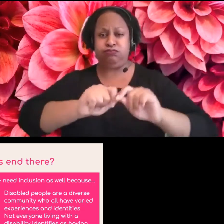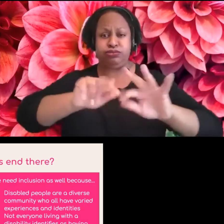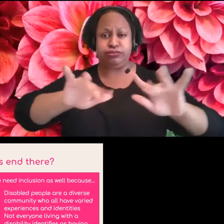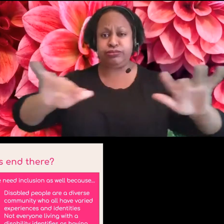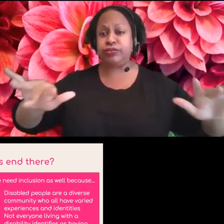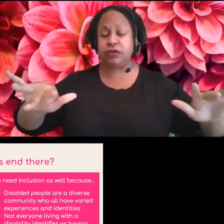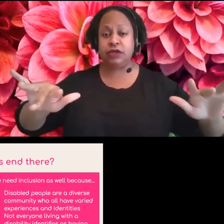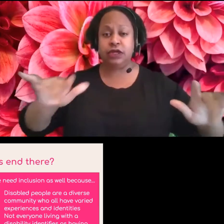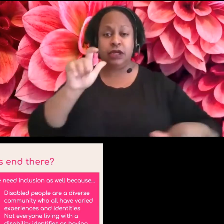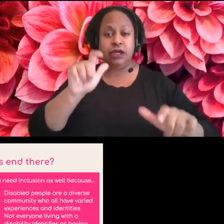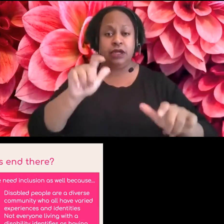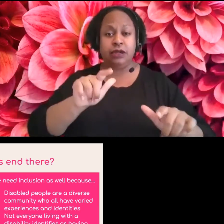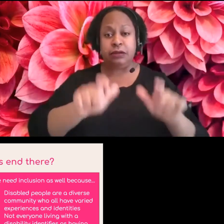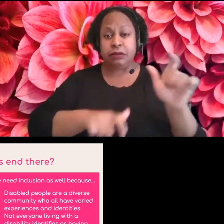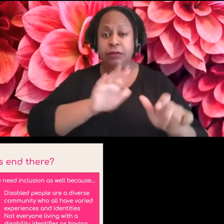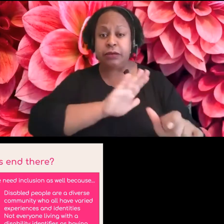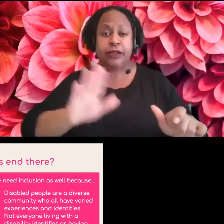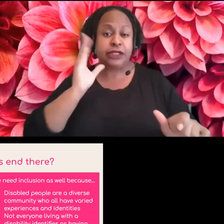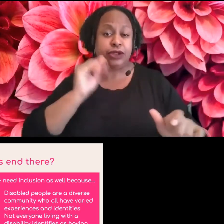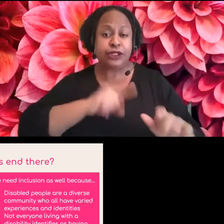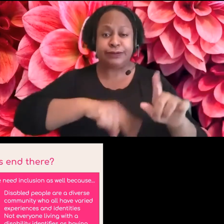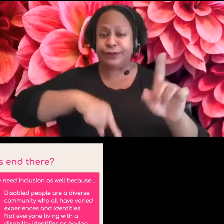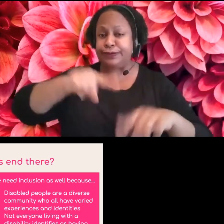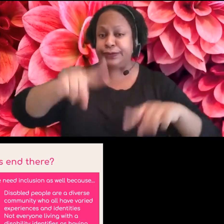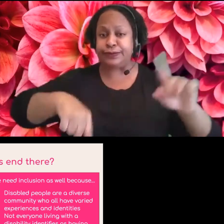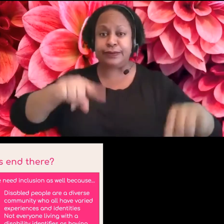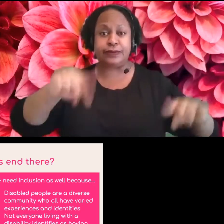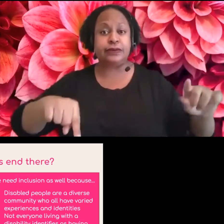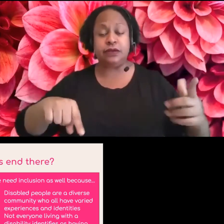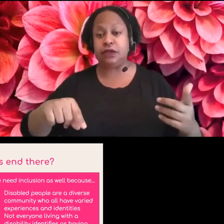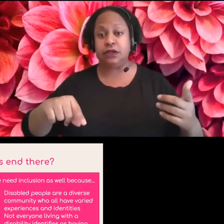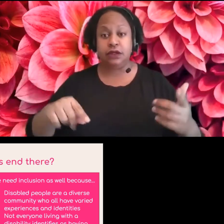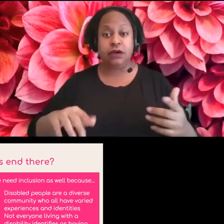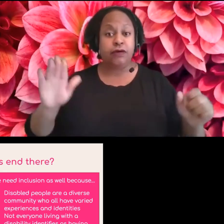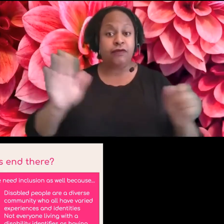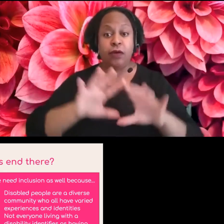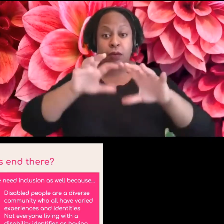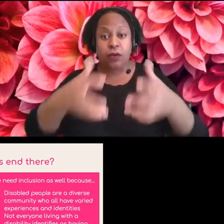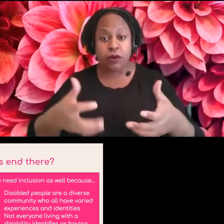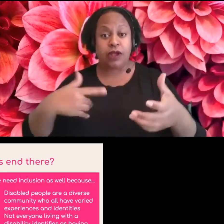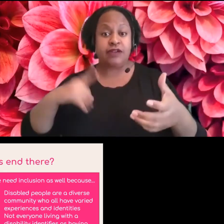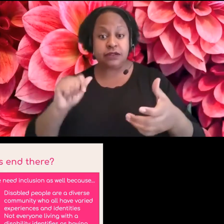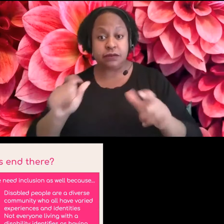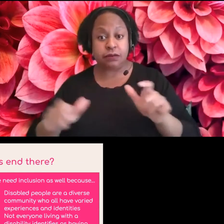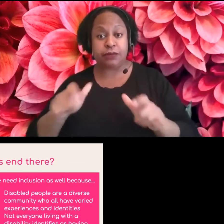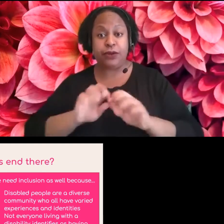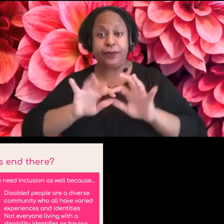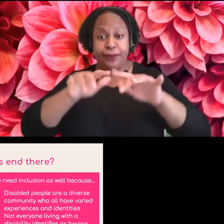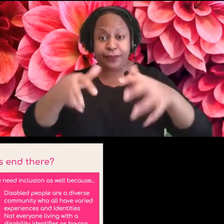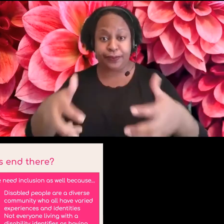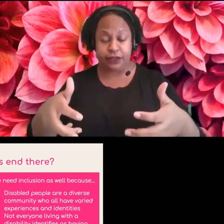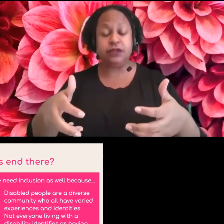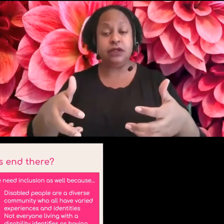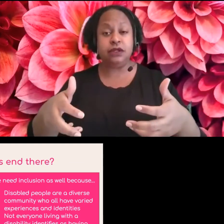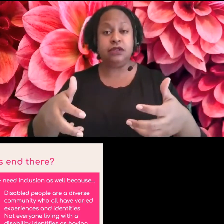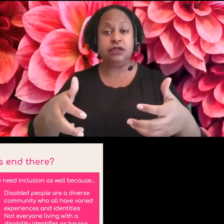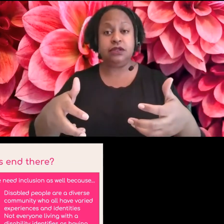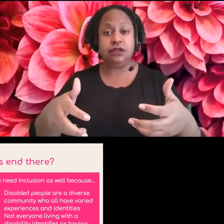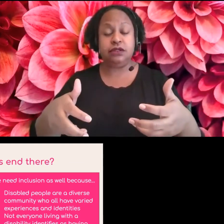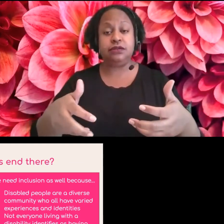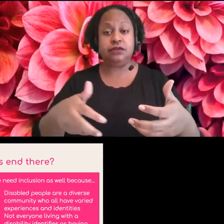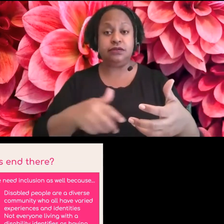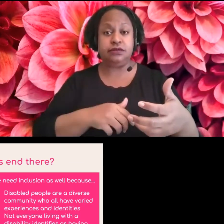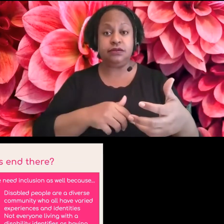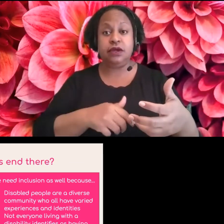varied experiences. We, as I said, we're in every place in the world. Um, and you have to remember not everyone living with a